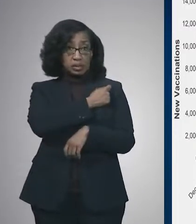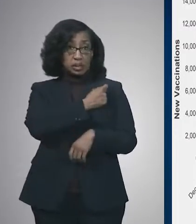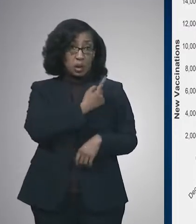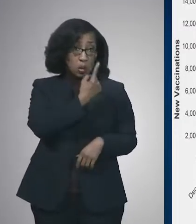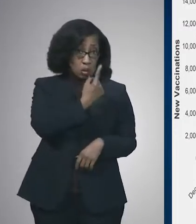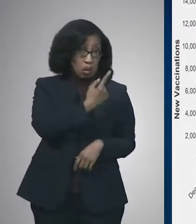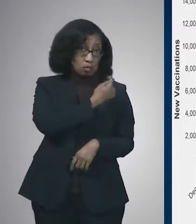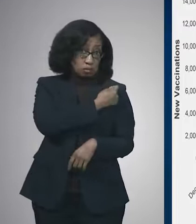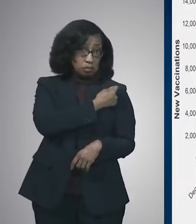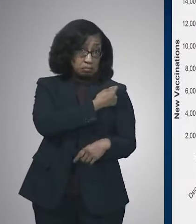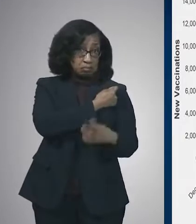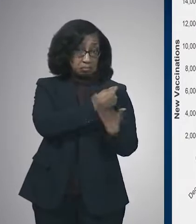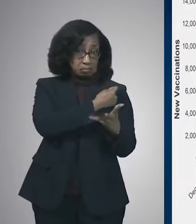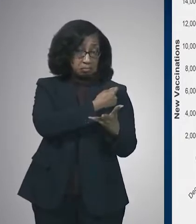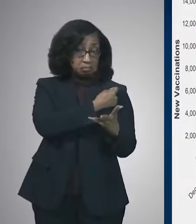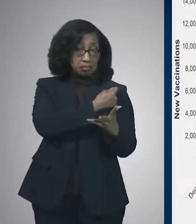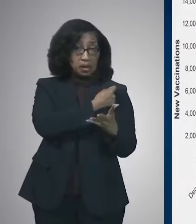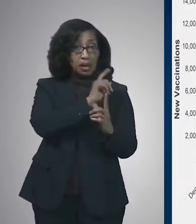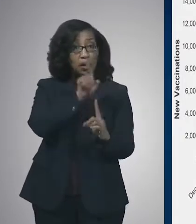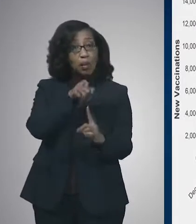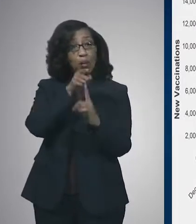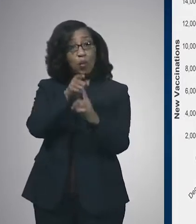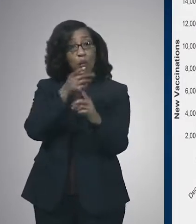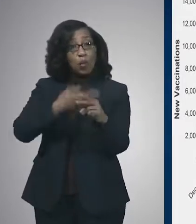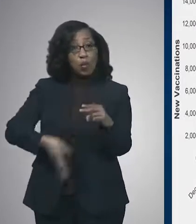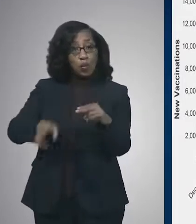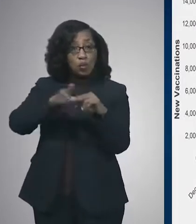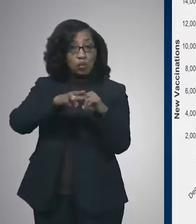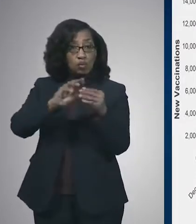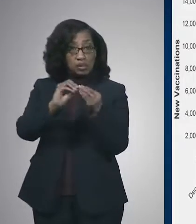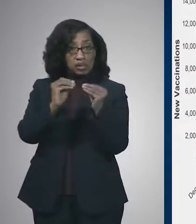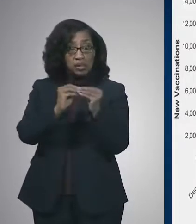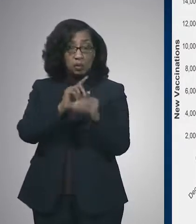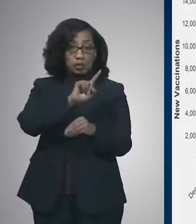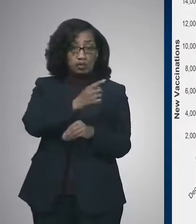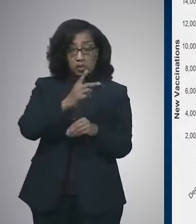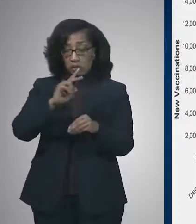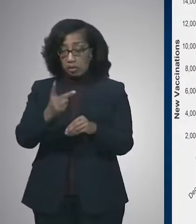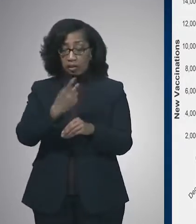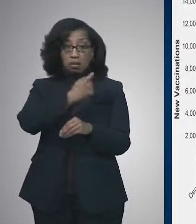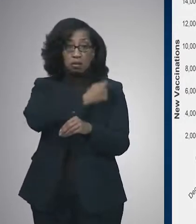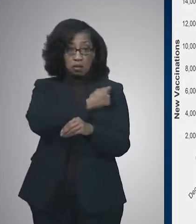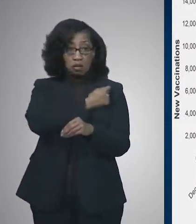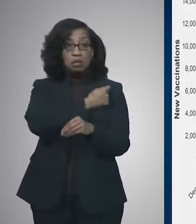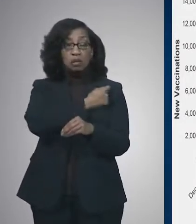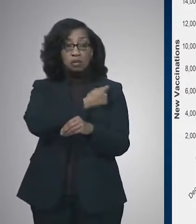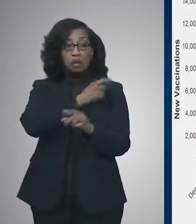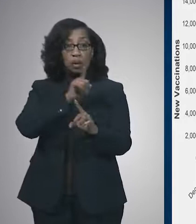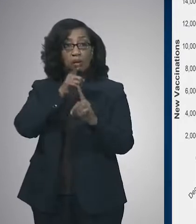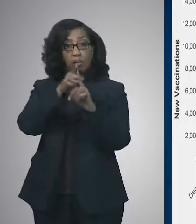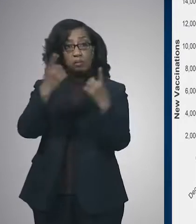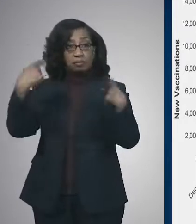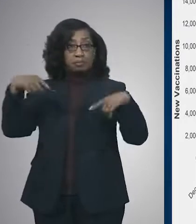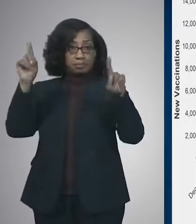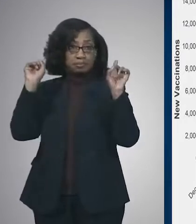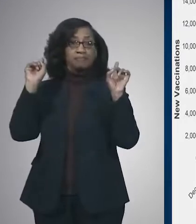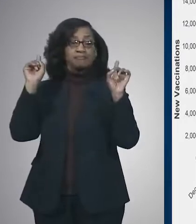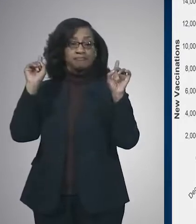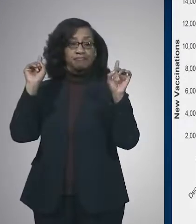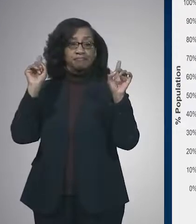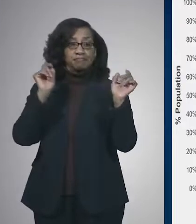dose of vaccine. Our goal is to increase the number of first and second doses in order to meet our vaccination goal.